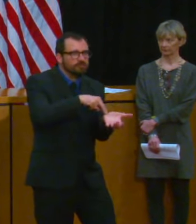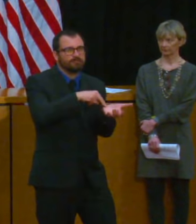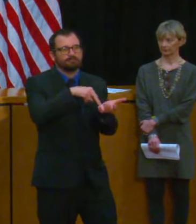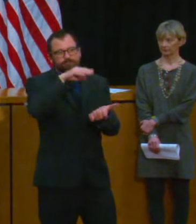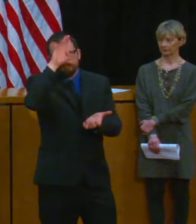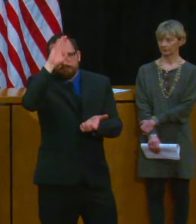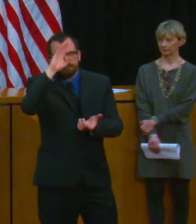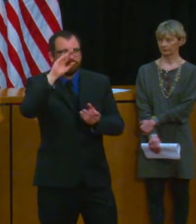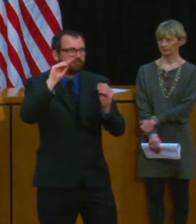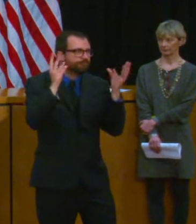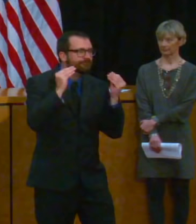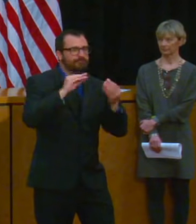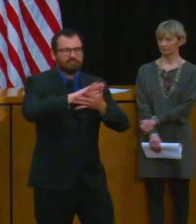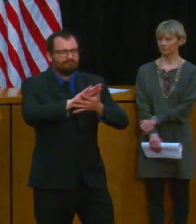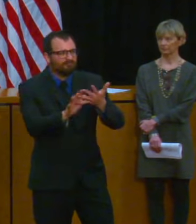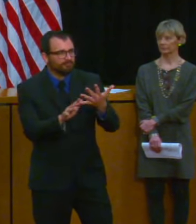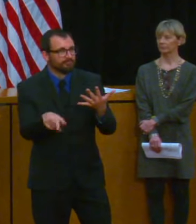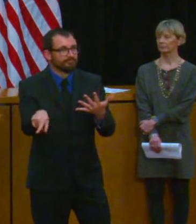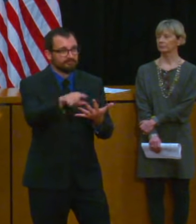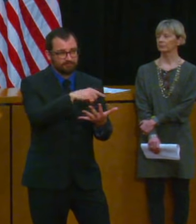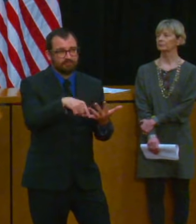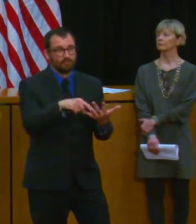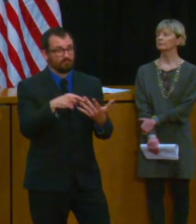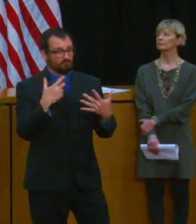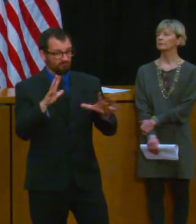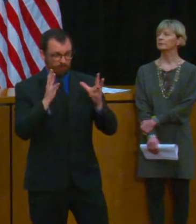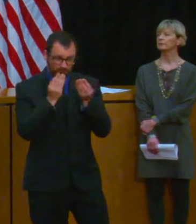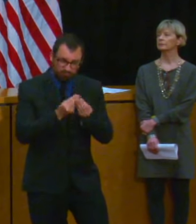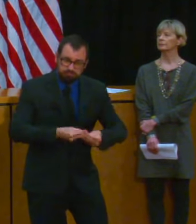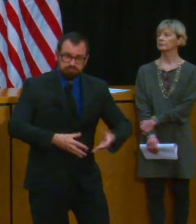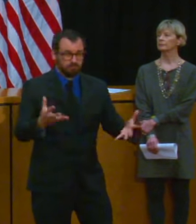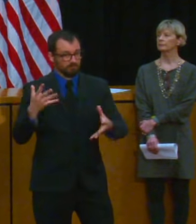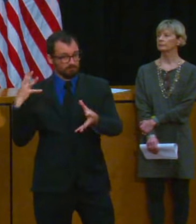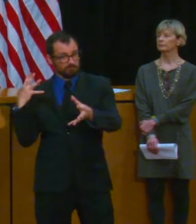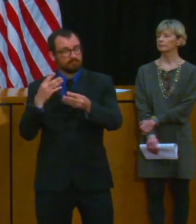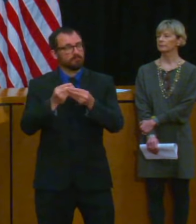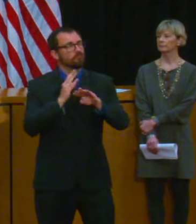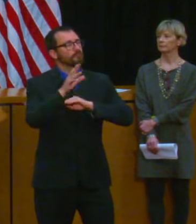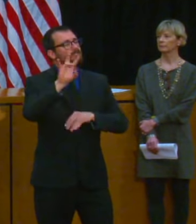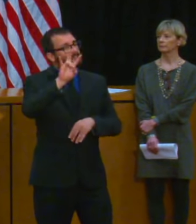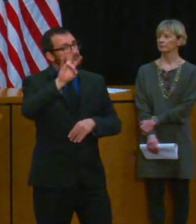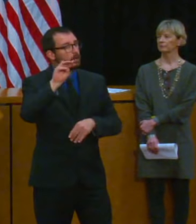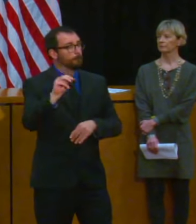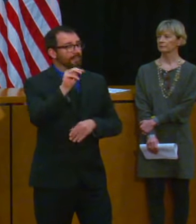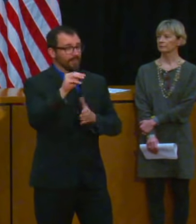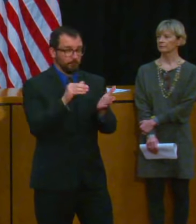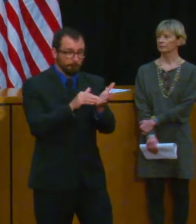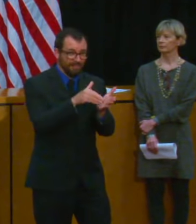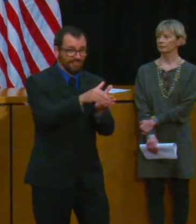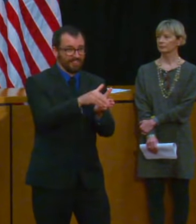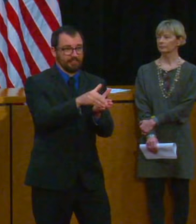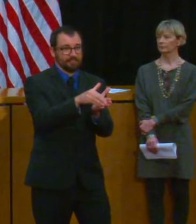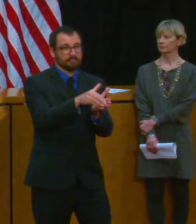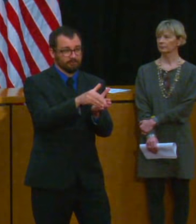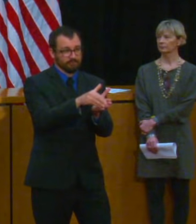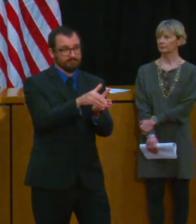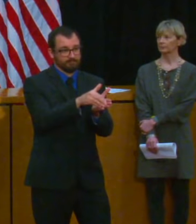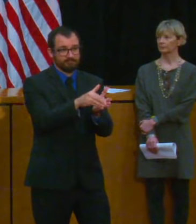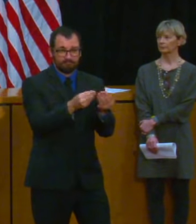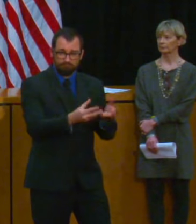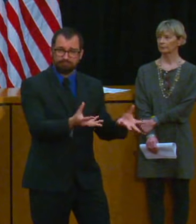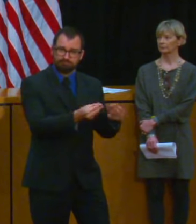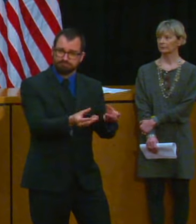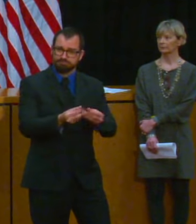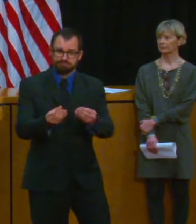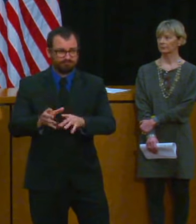gowns and ventilators with respect to contact tracing I think most people know that earlier this month we announced the creation